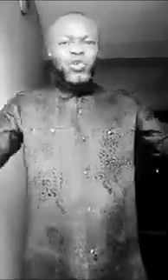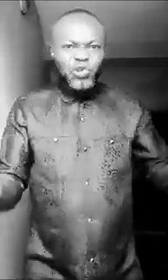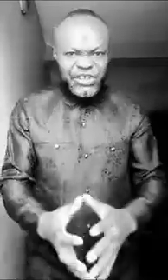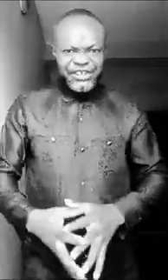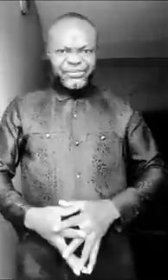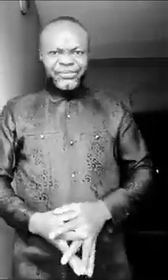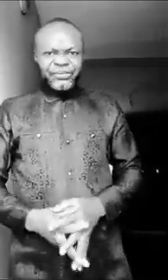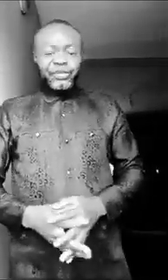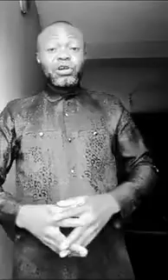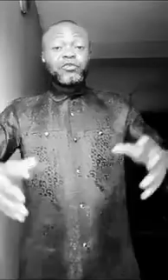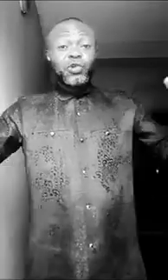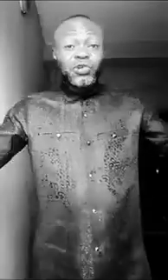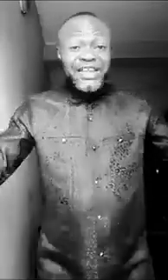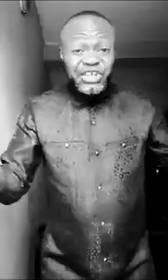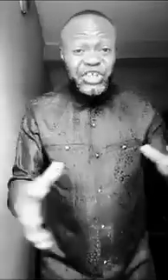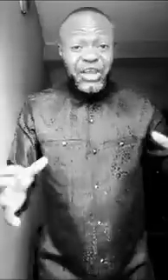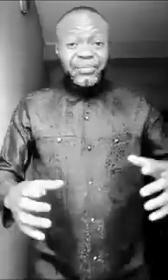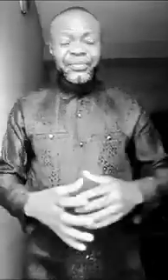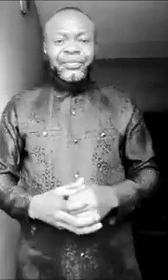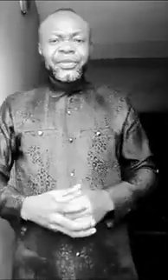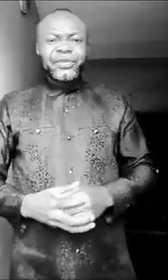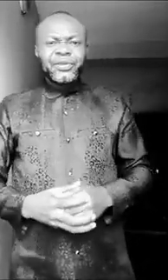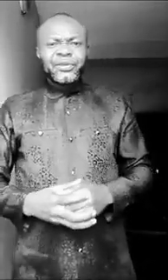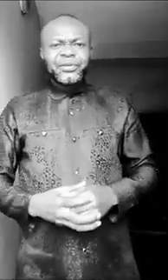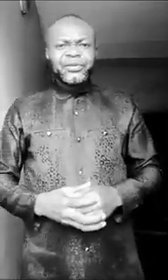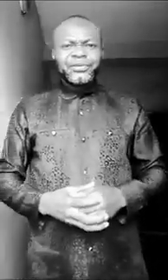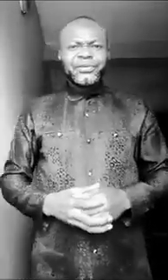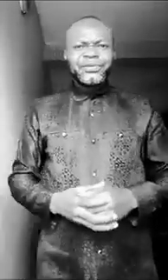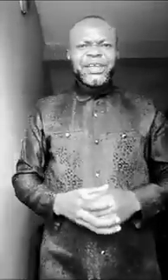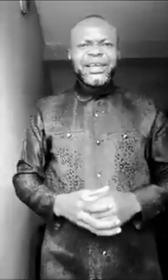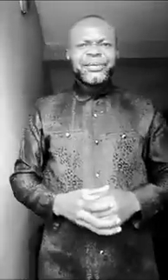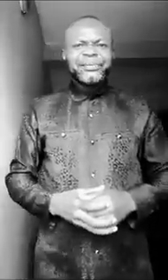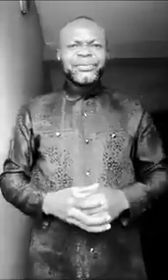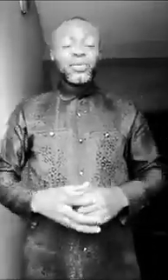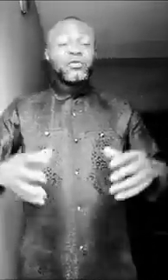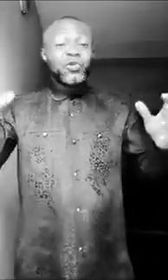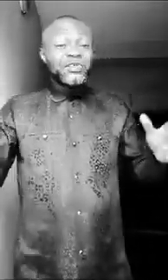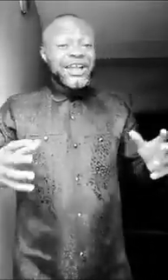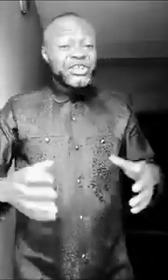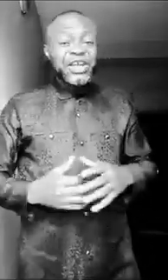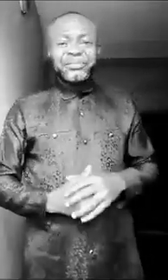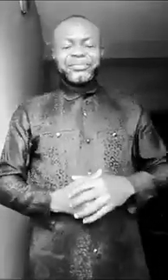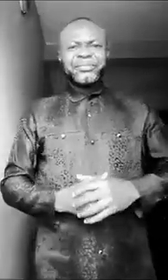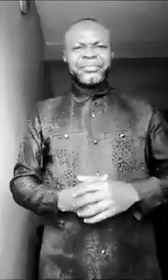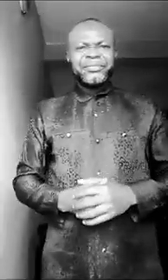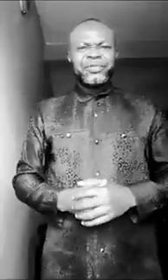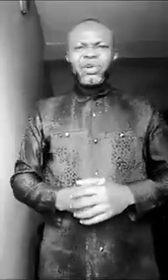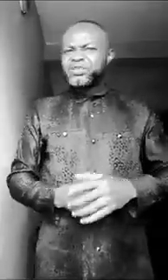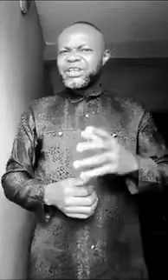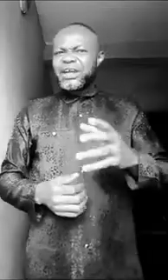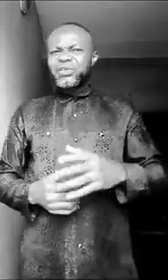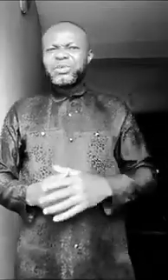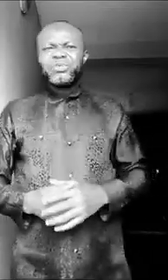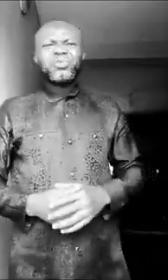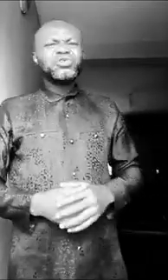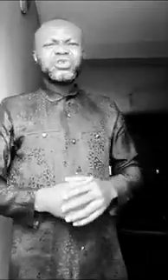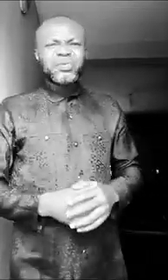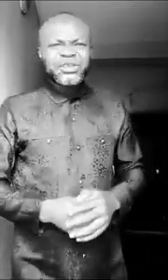cruises. You have closed that shame. You say, you have closed that shame. What is it? cannot bring you. What is it?